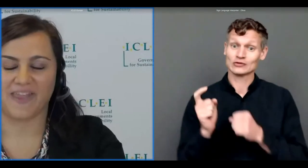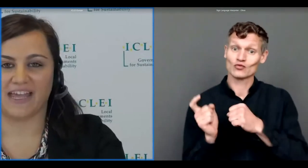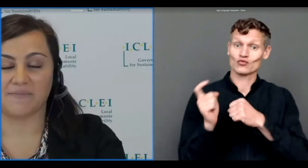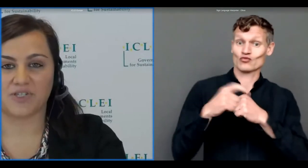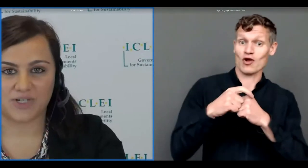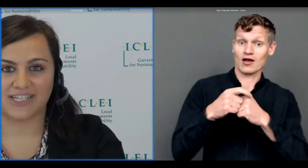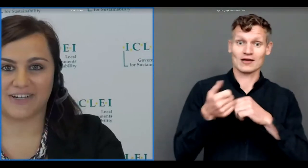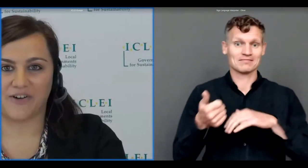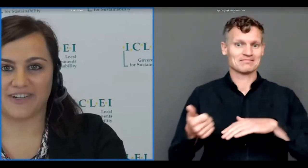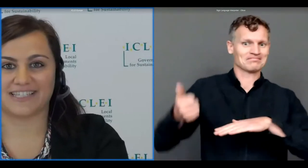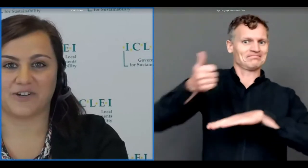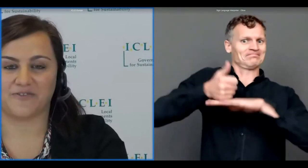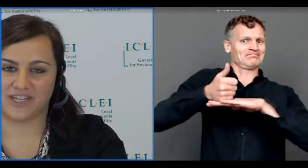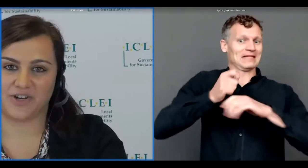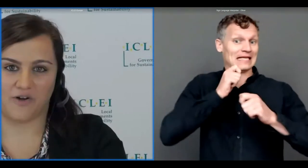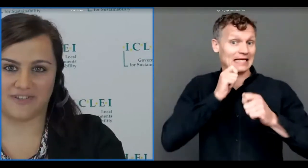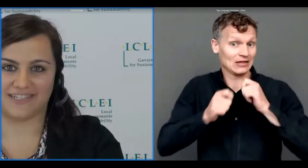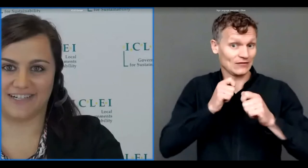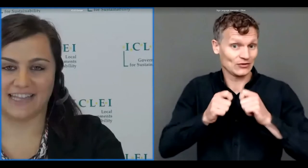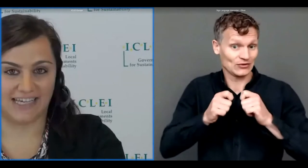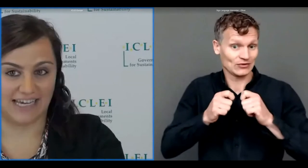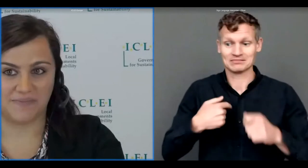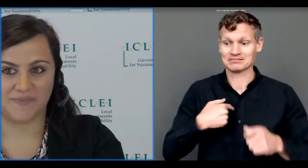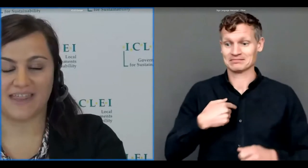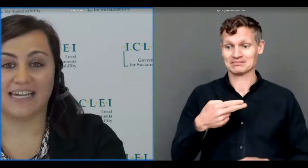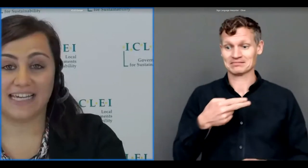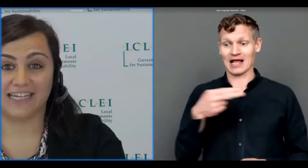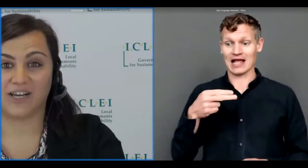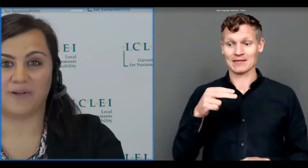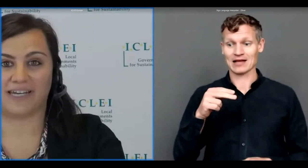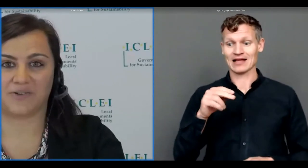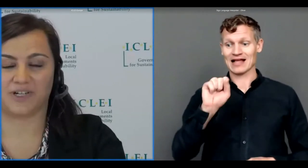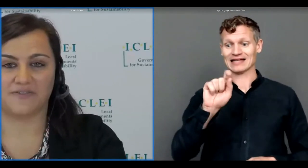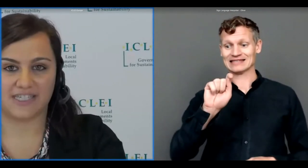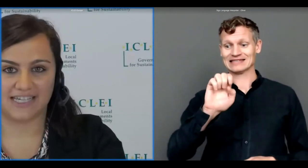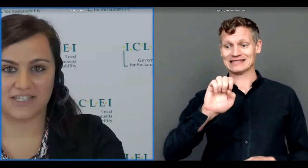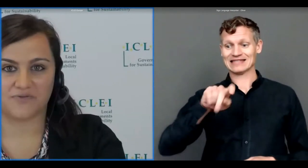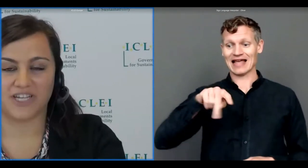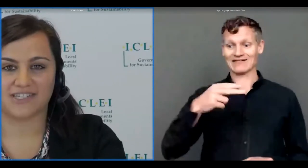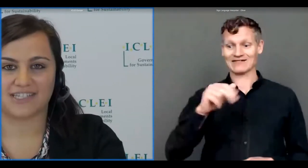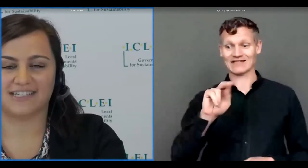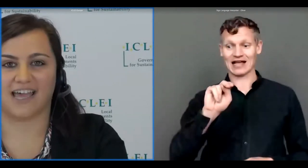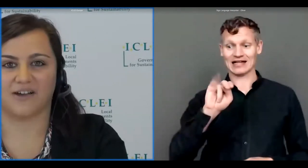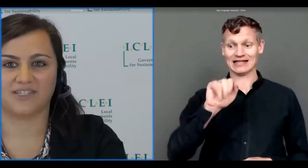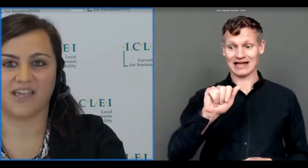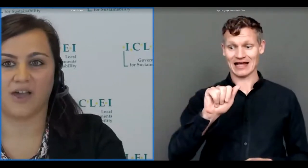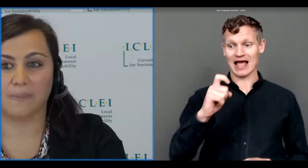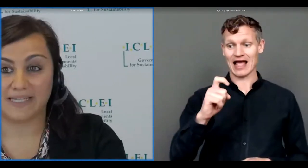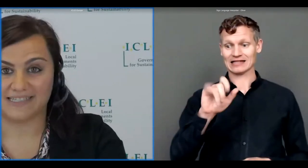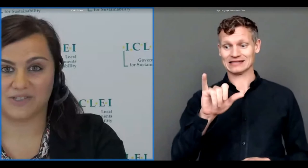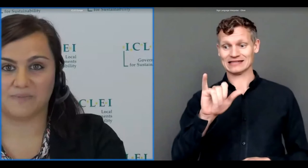I'm a social and governance innovation officer at ICLEI the leading global network of cities regions and towns